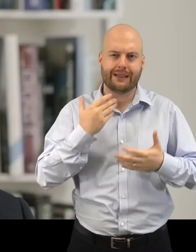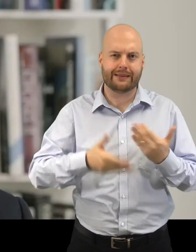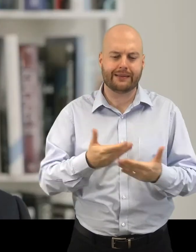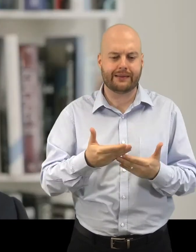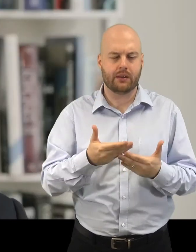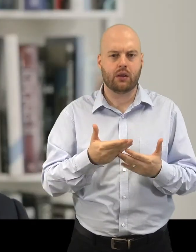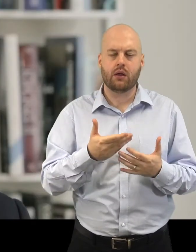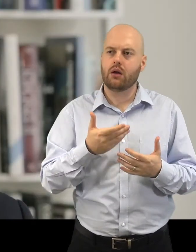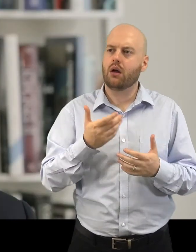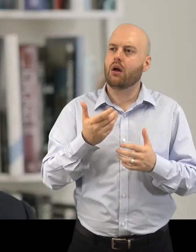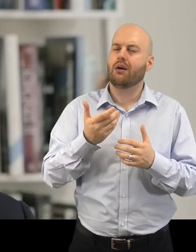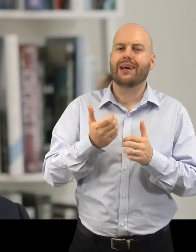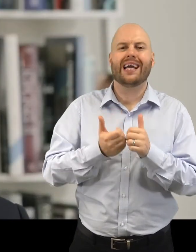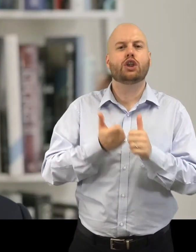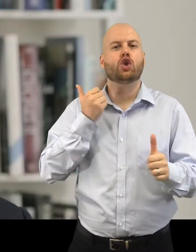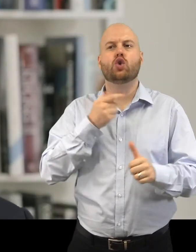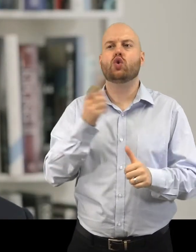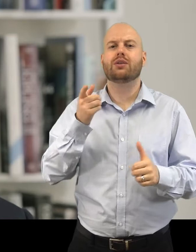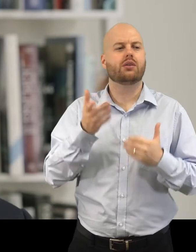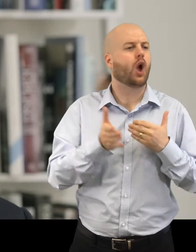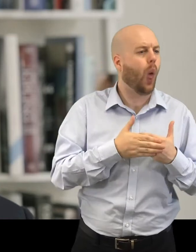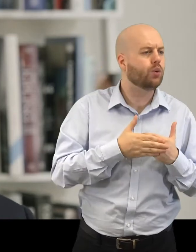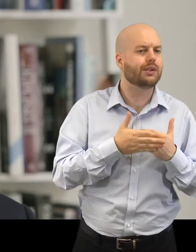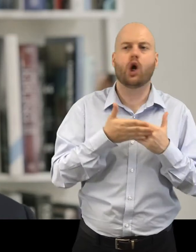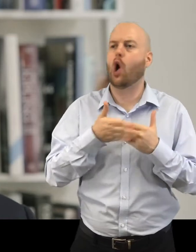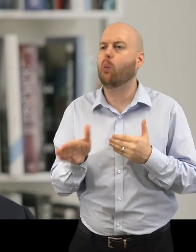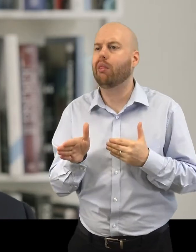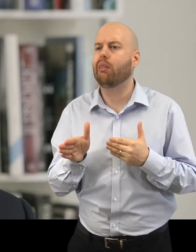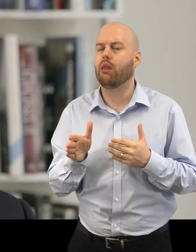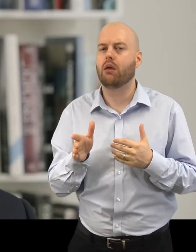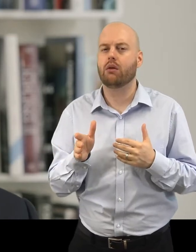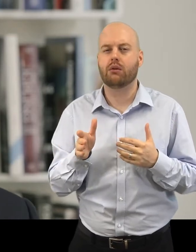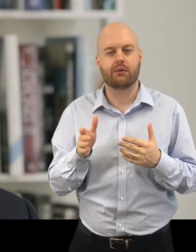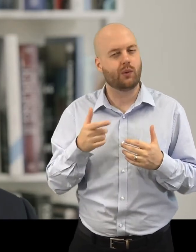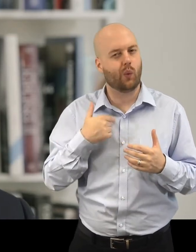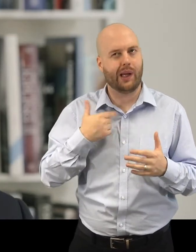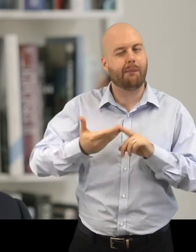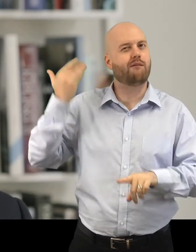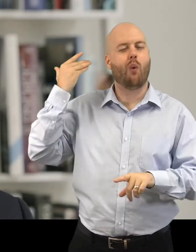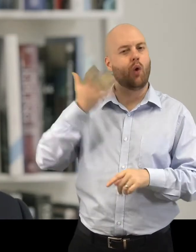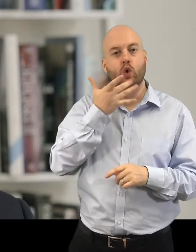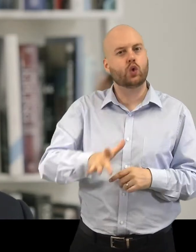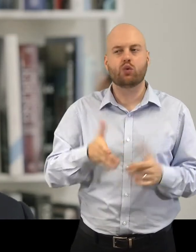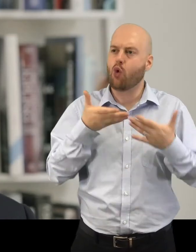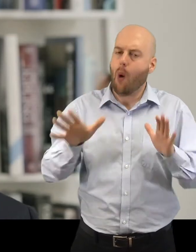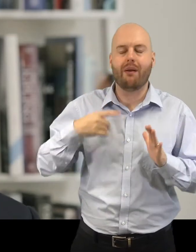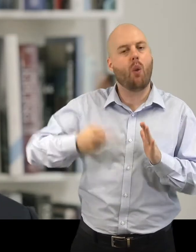institutions closing and then reopening is that these days you never really close. The digital component